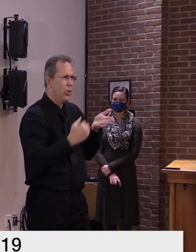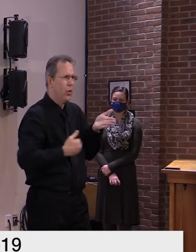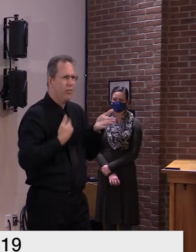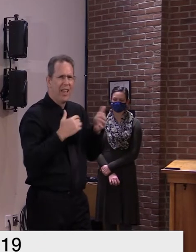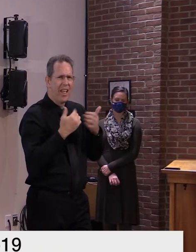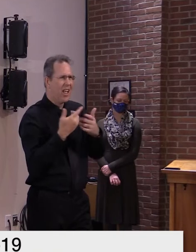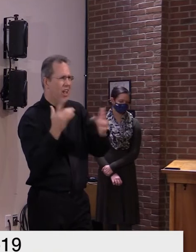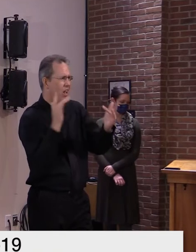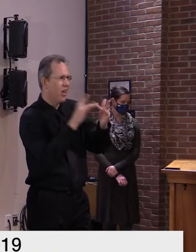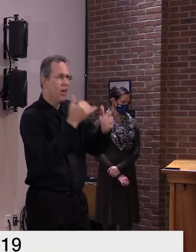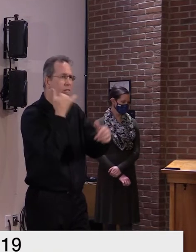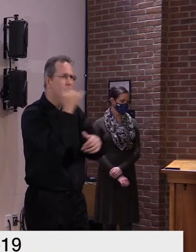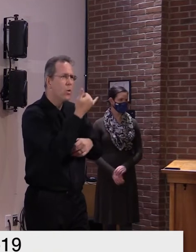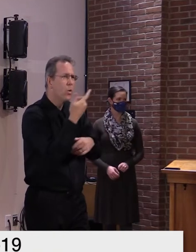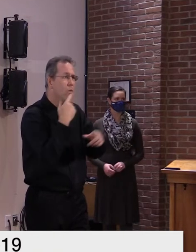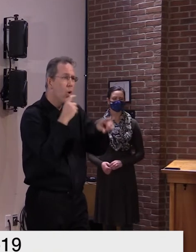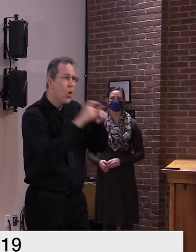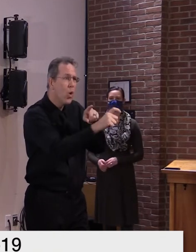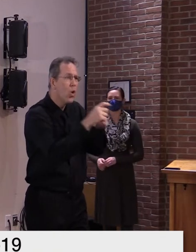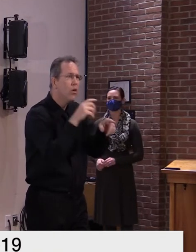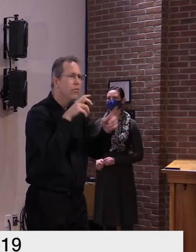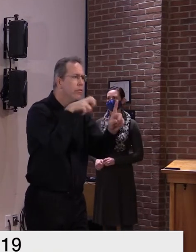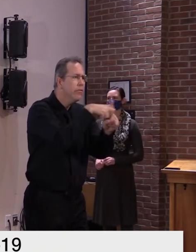coordinate contact tracing in that situation